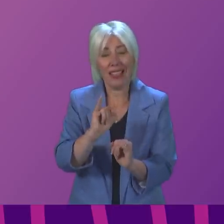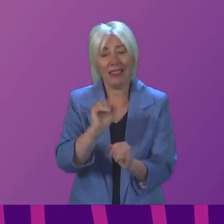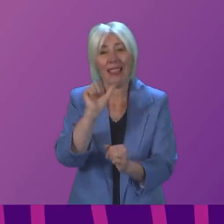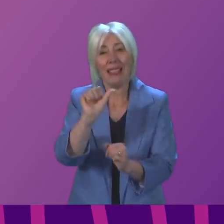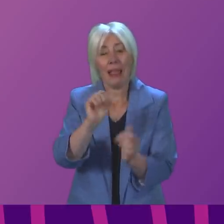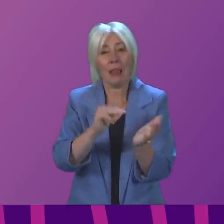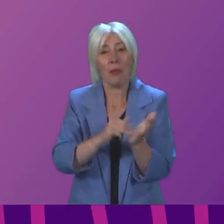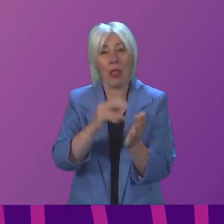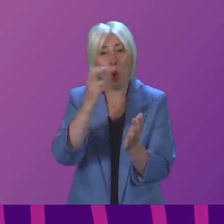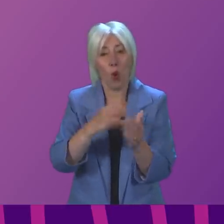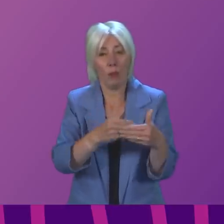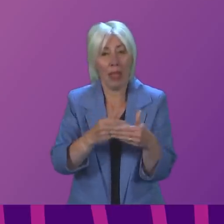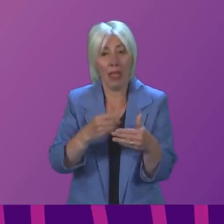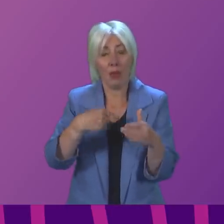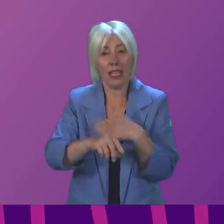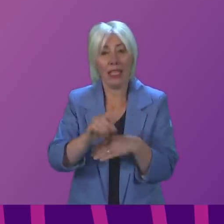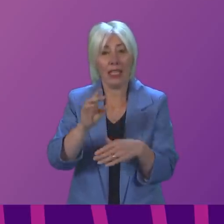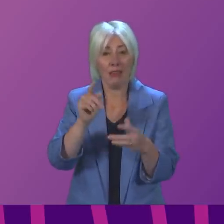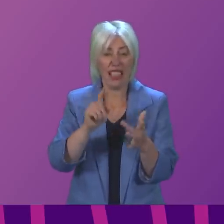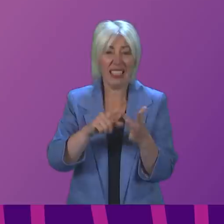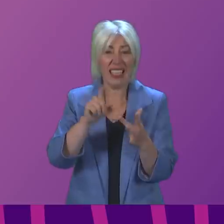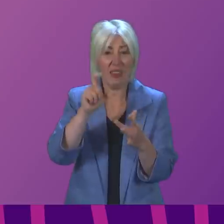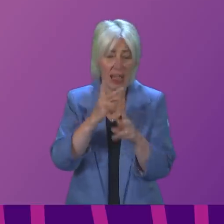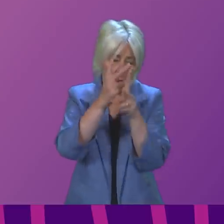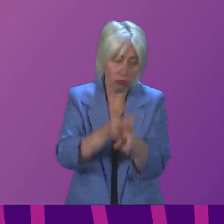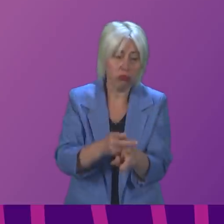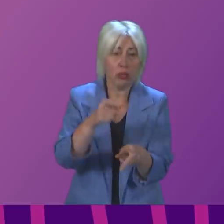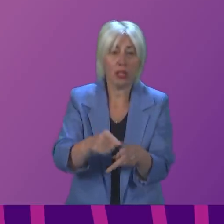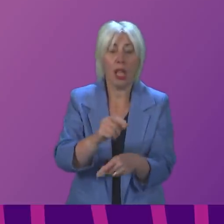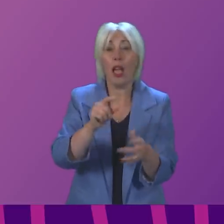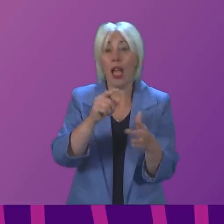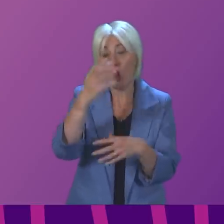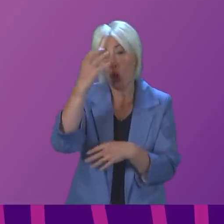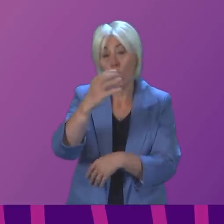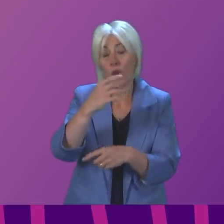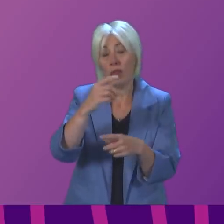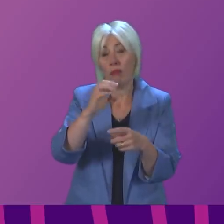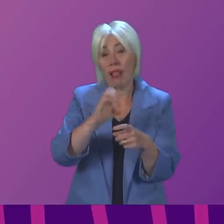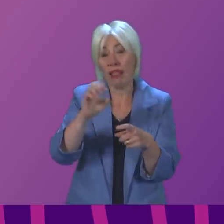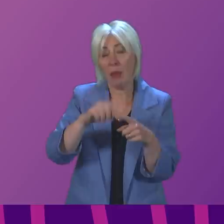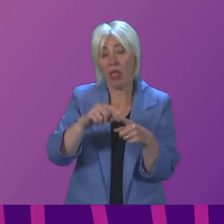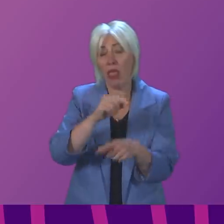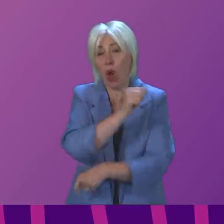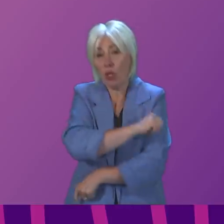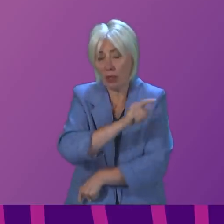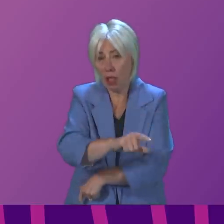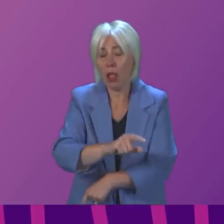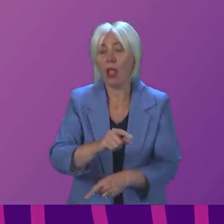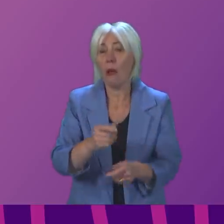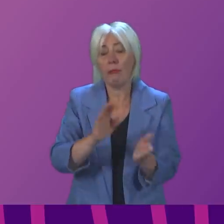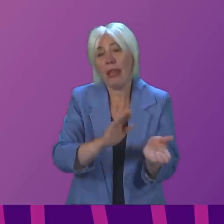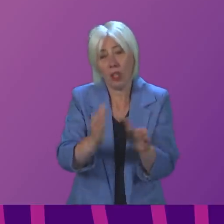The child was in intensive care unit at the children's hospital at the Queen Elizabeth University campus. She shared the death certificate with me.